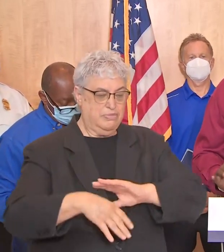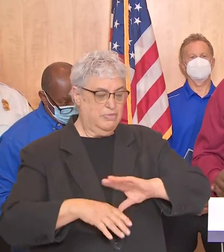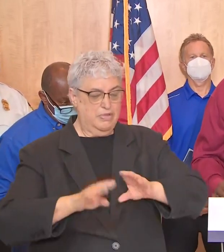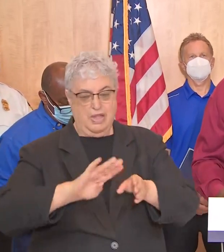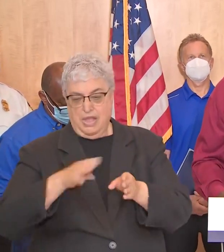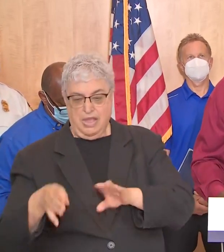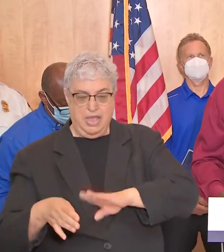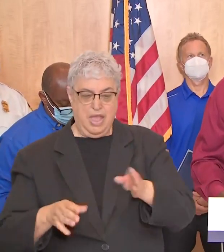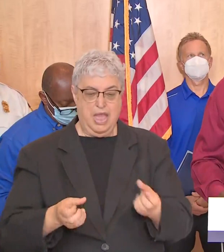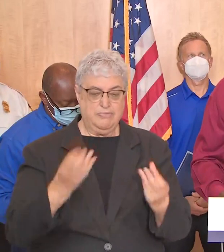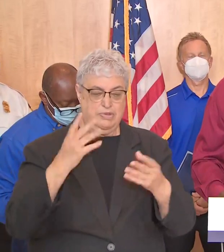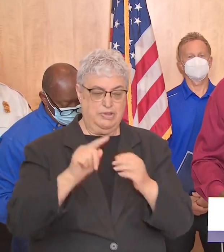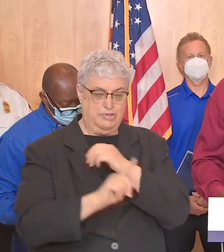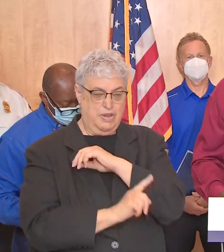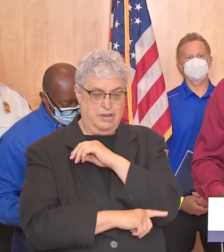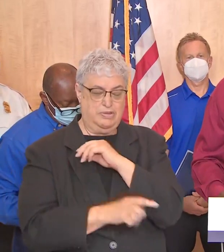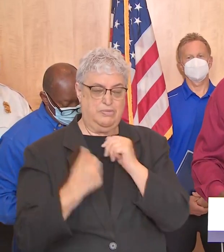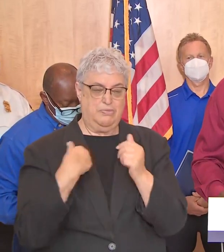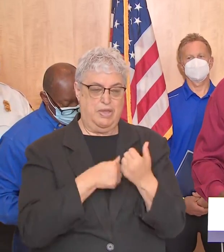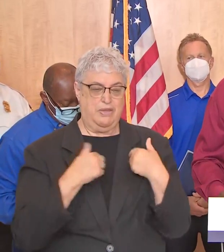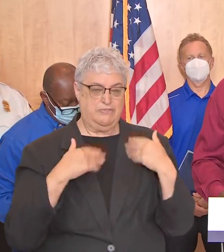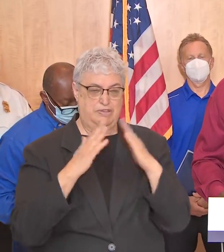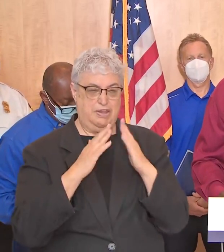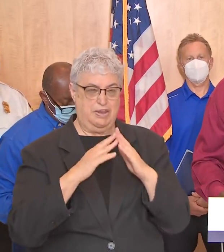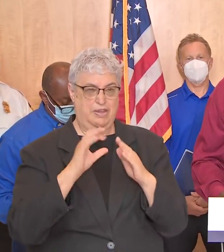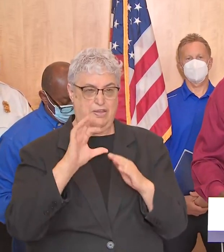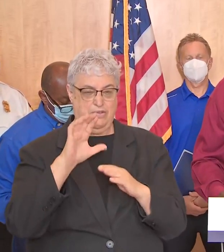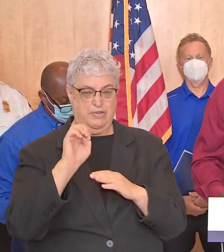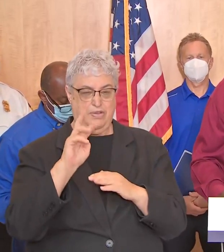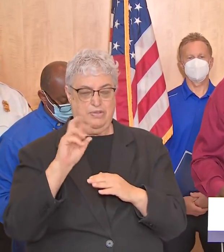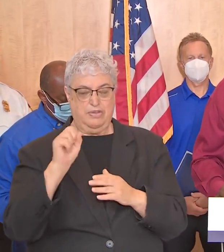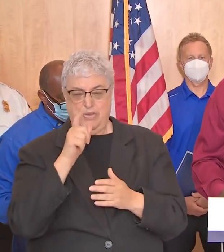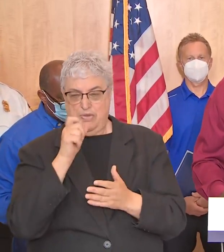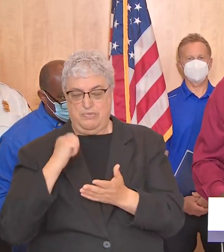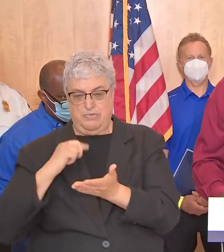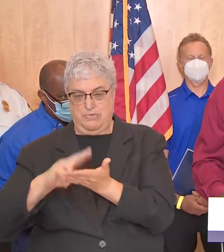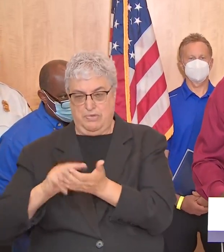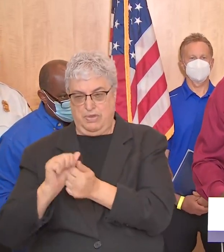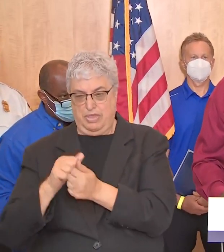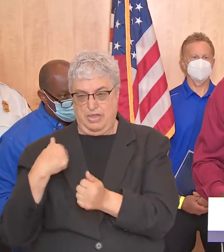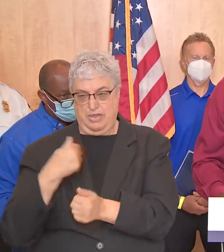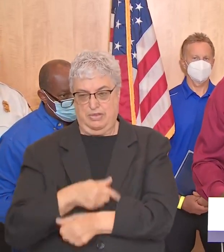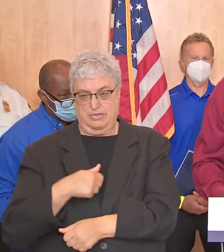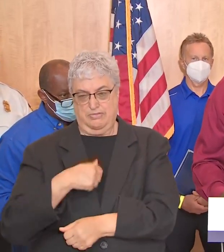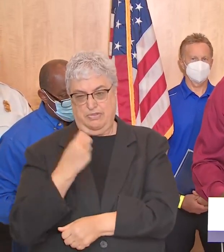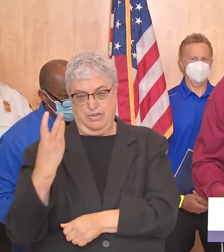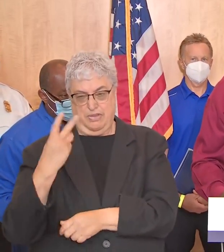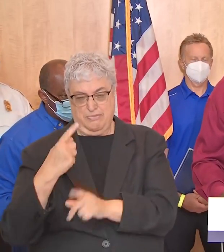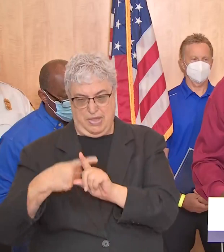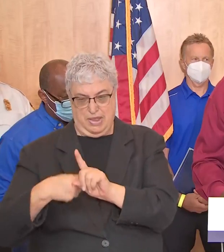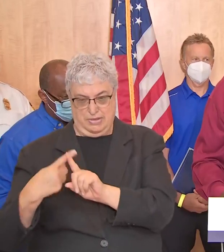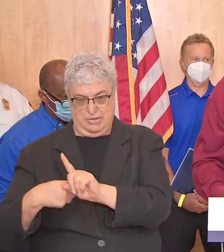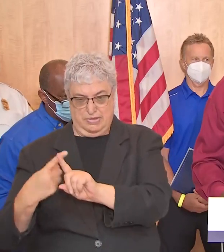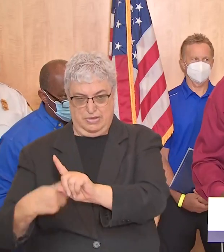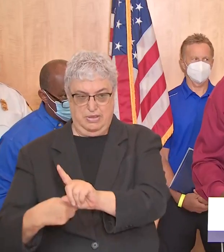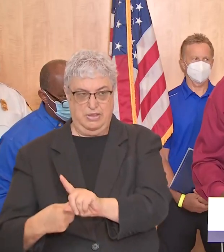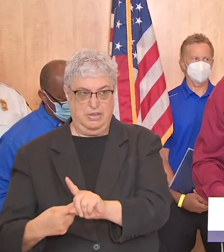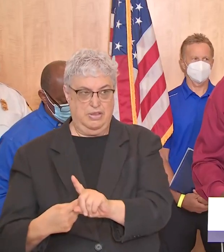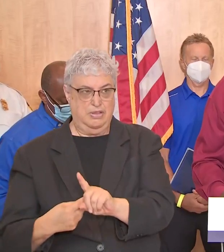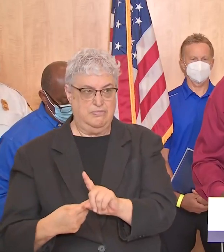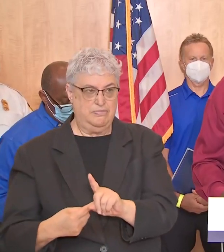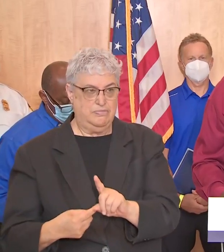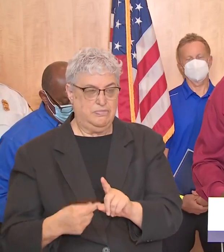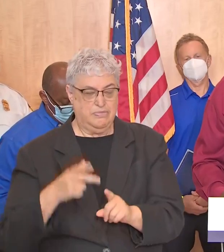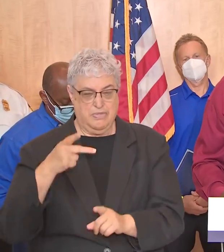and we also have our own city crews and contractor crews that have been working with us for the past few months with our